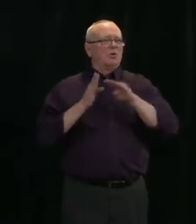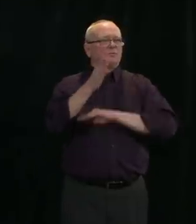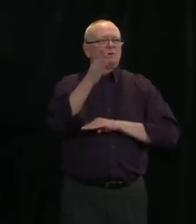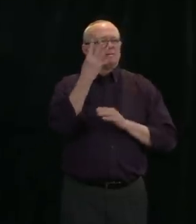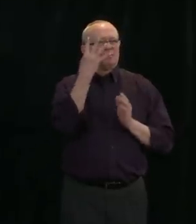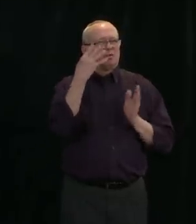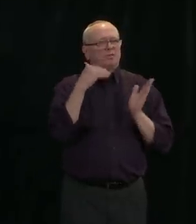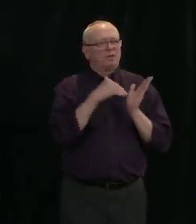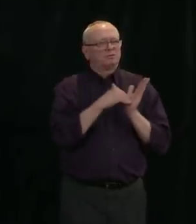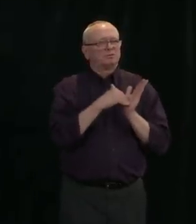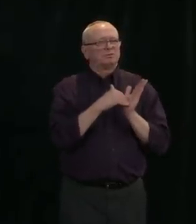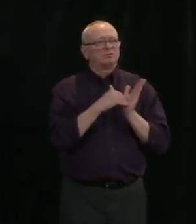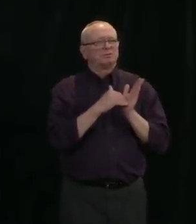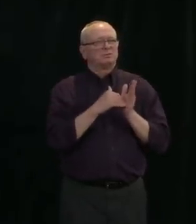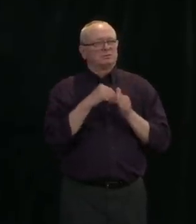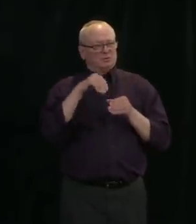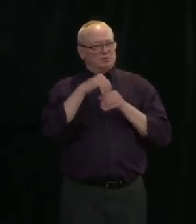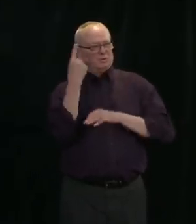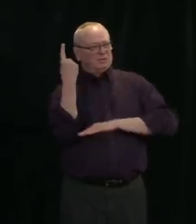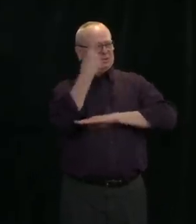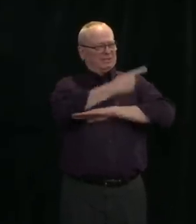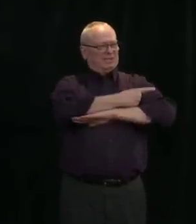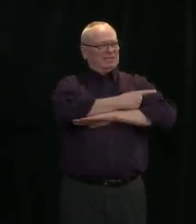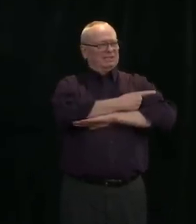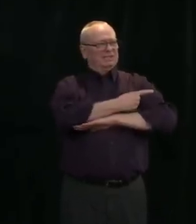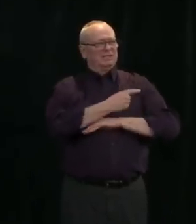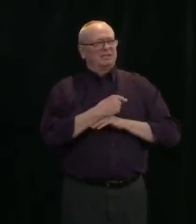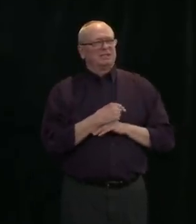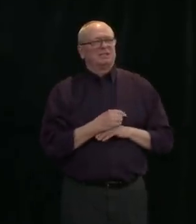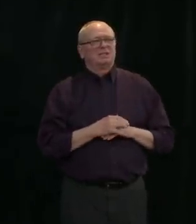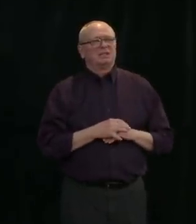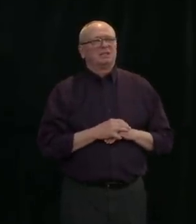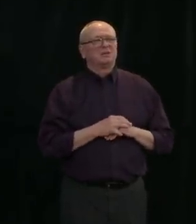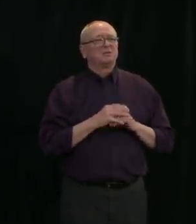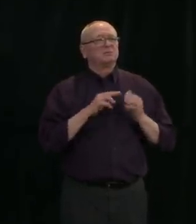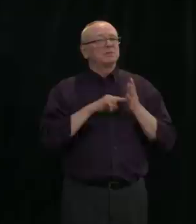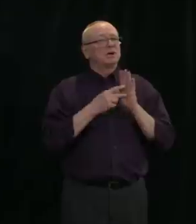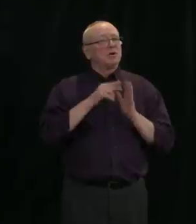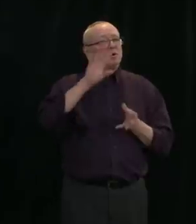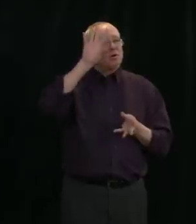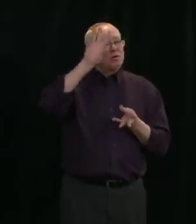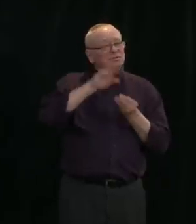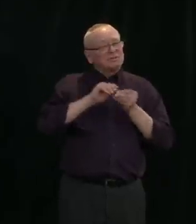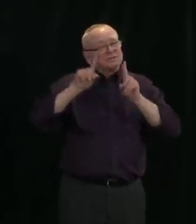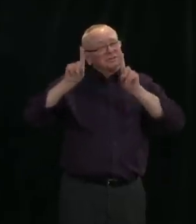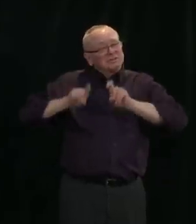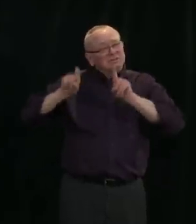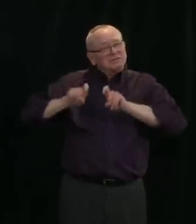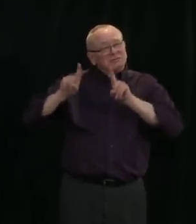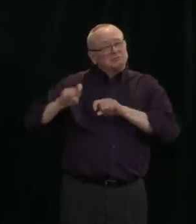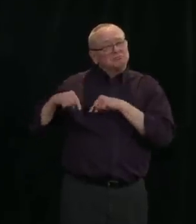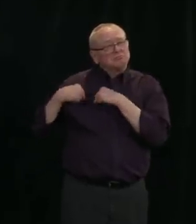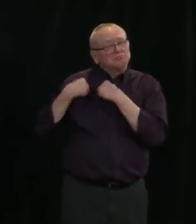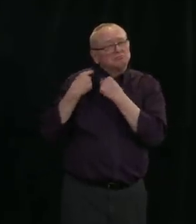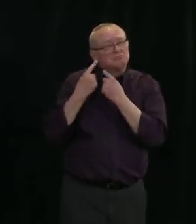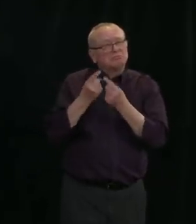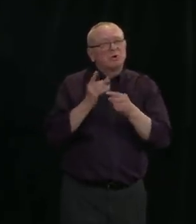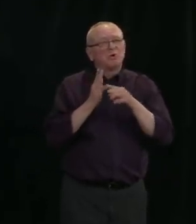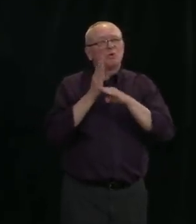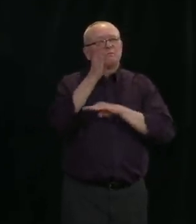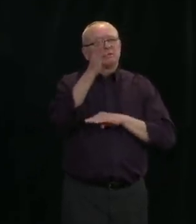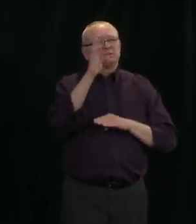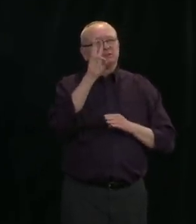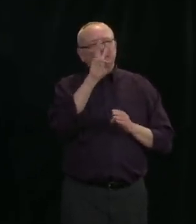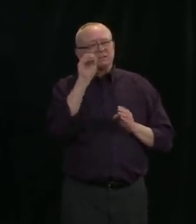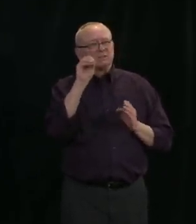tests. That number lifts our total number of tests completed to over 60,000. That's about